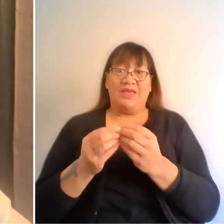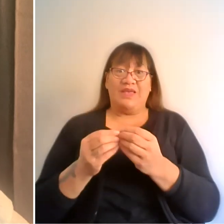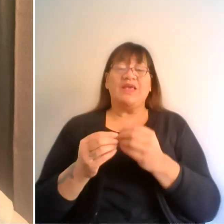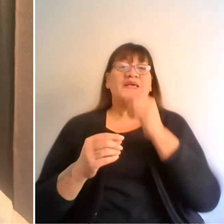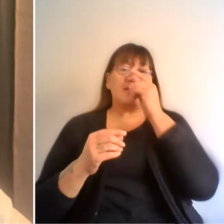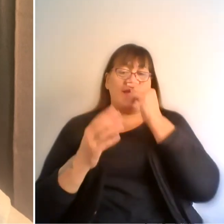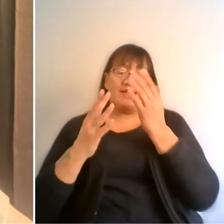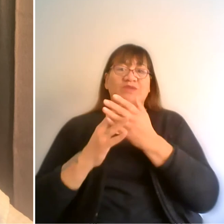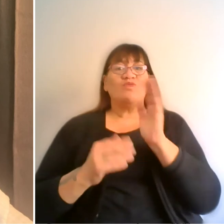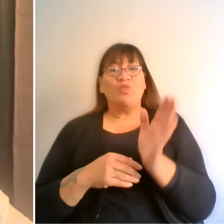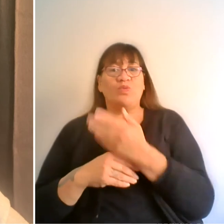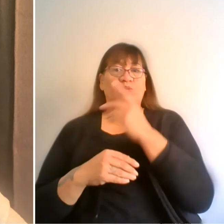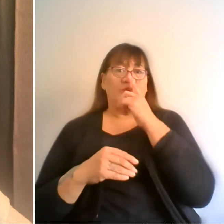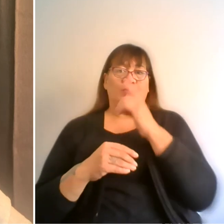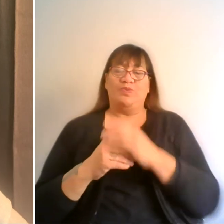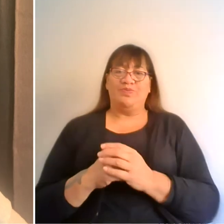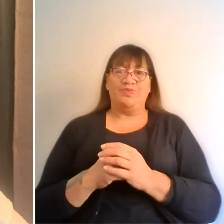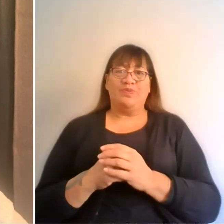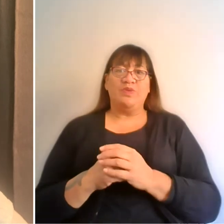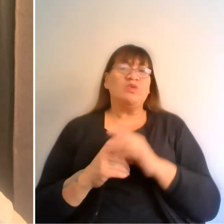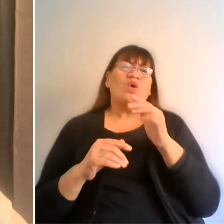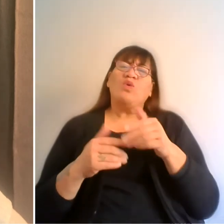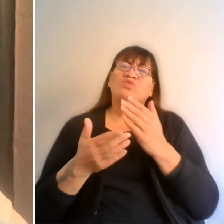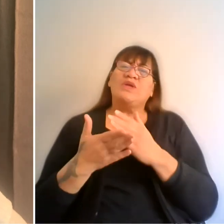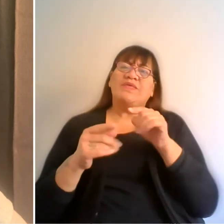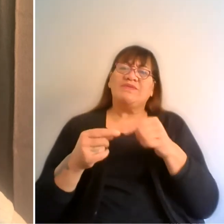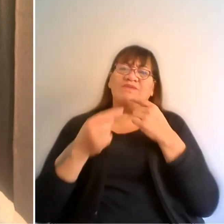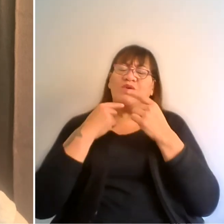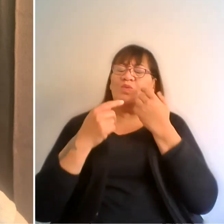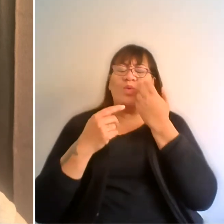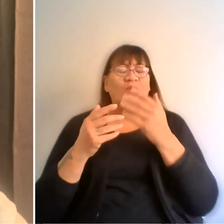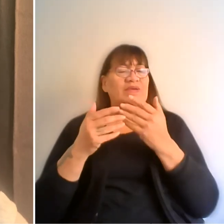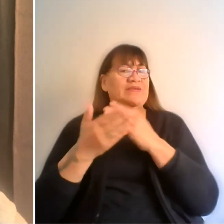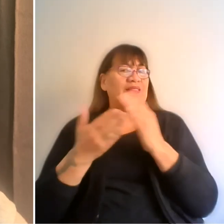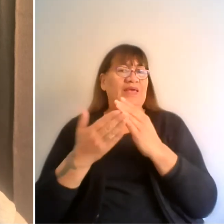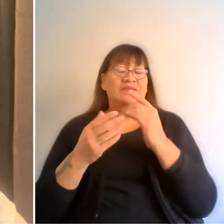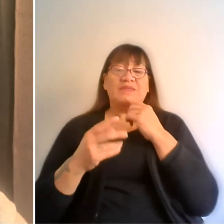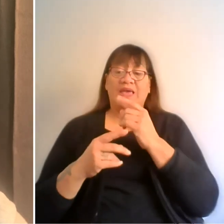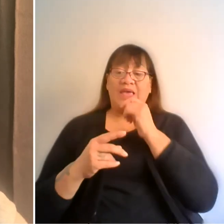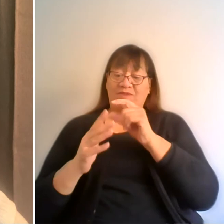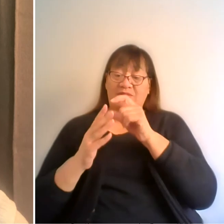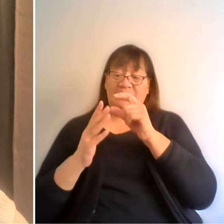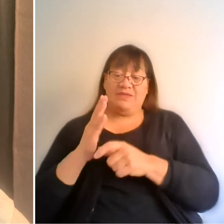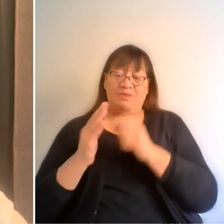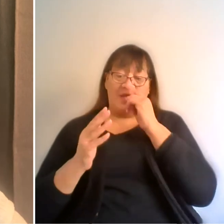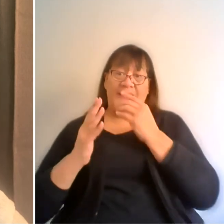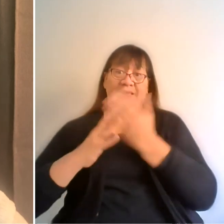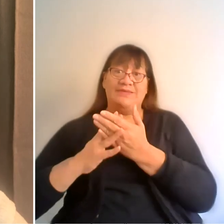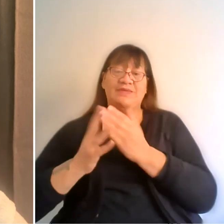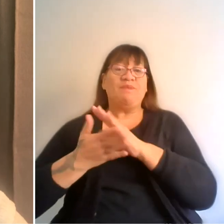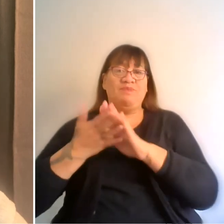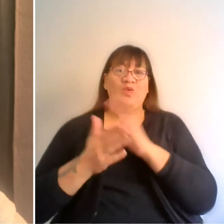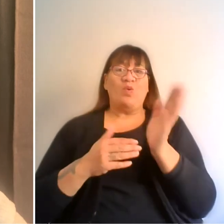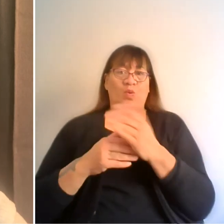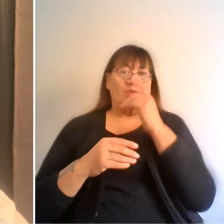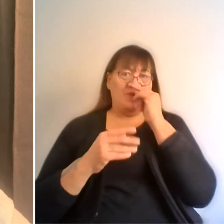everyone. So we make this message really clear every time we talk to people. If it's accessible to our community, then it's accessible to